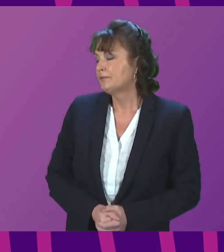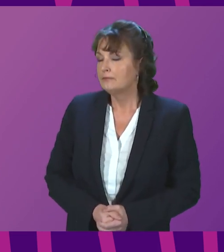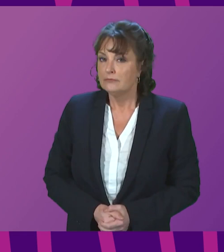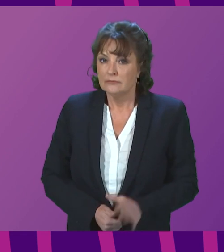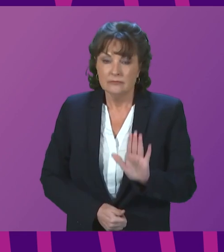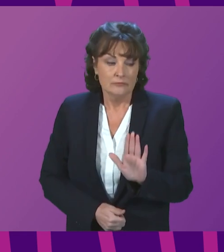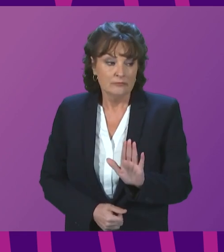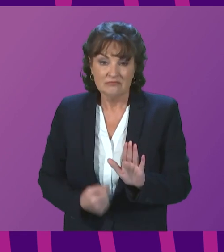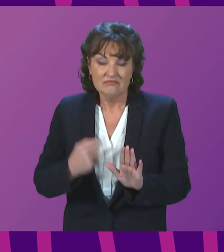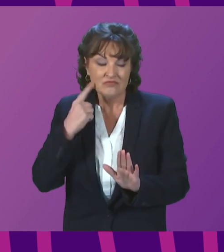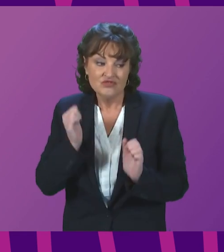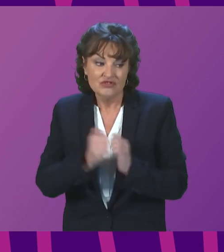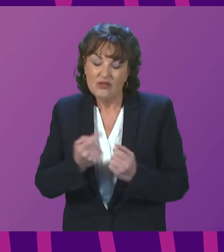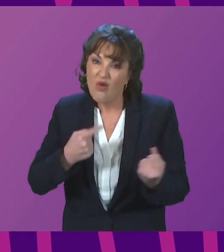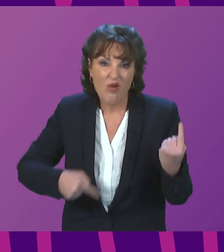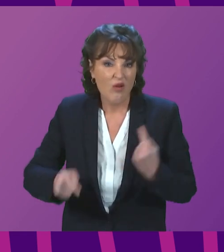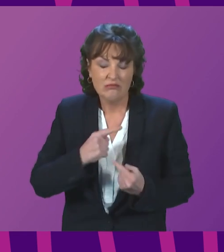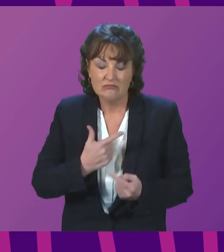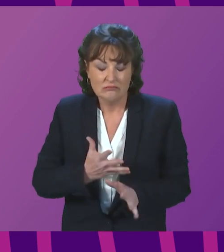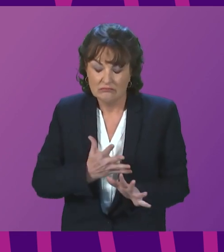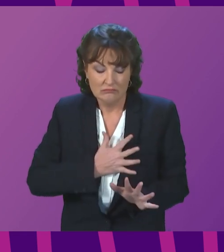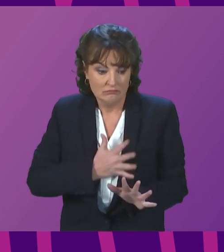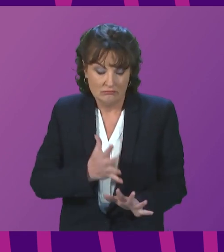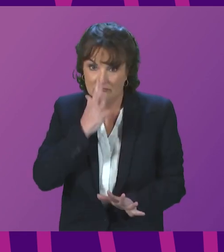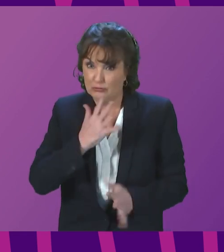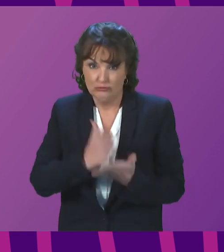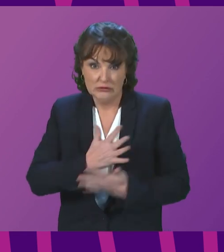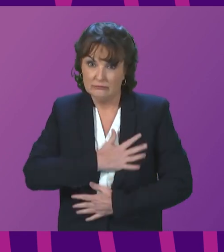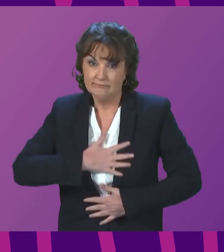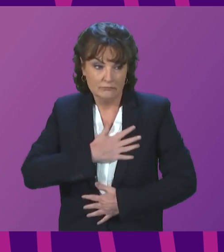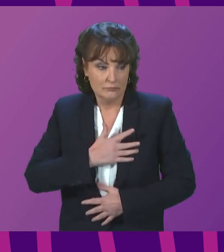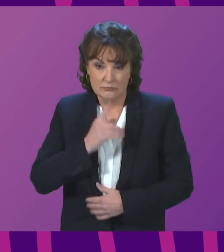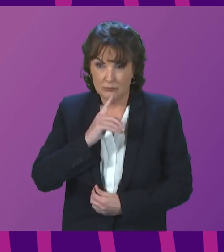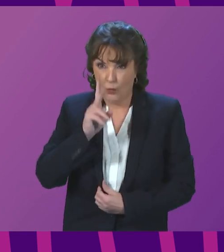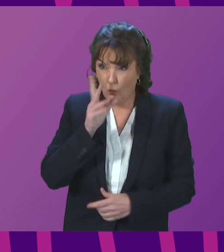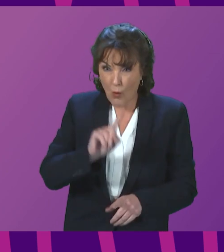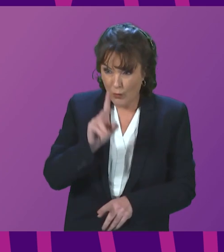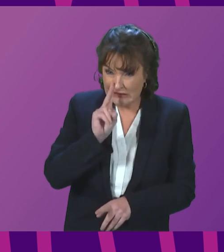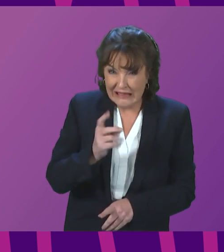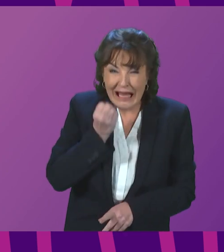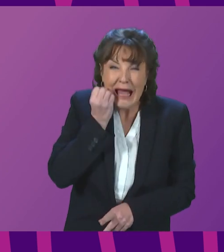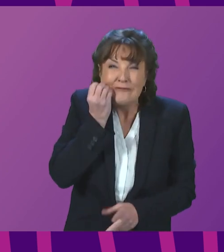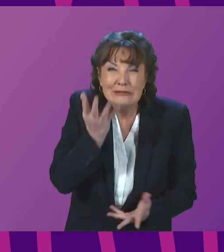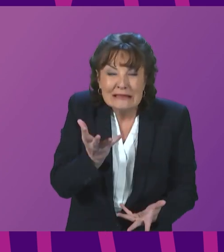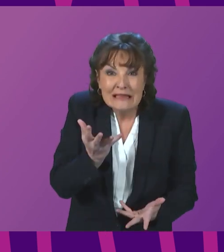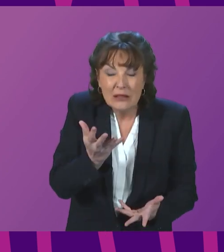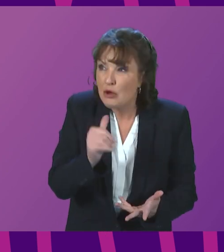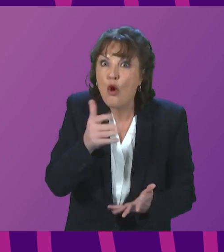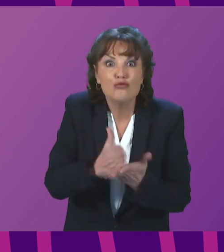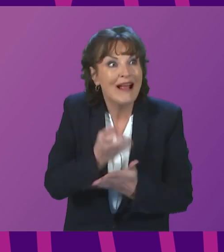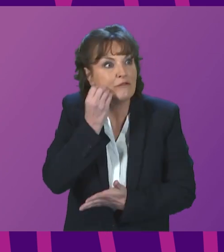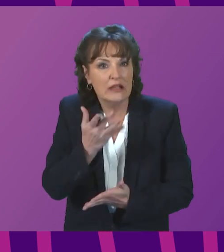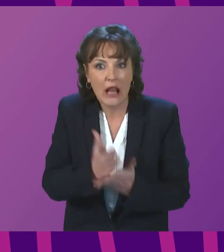deeply distressed by what we are witnessing unfold in Ukraine, not just on a daily basis, but on an hourly